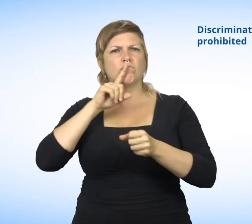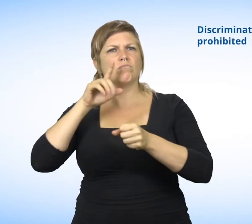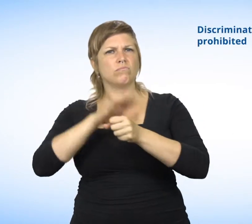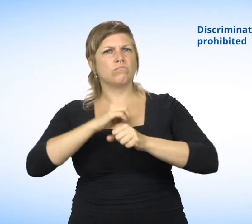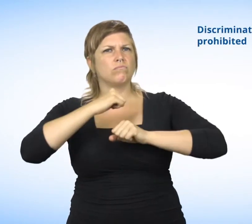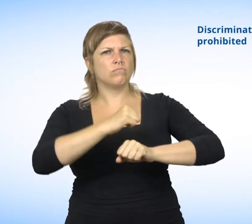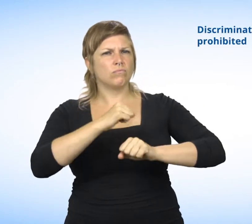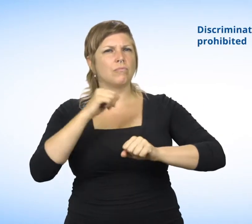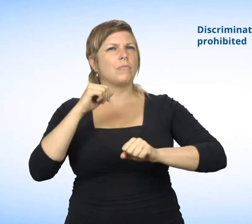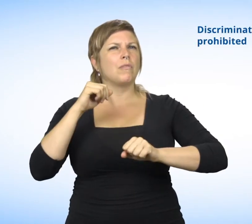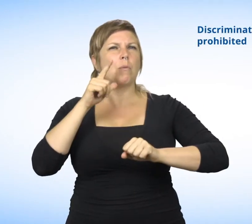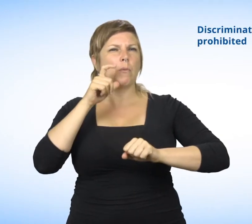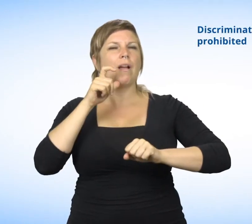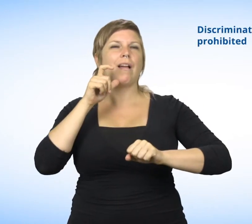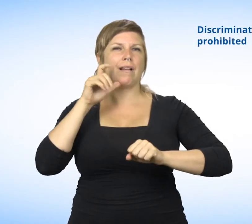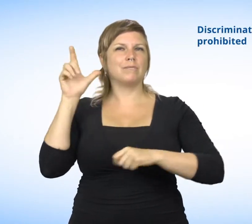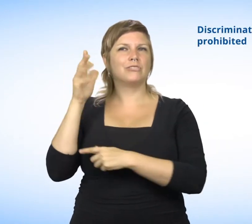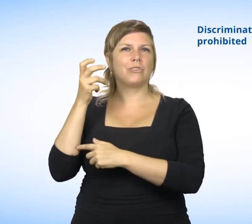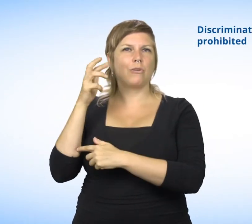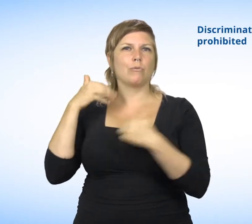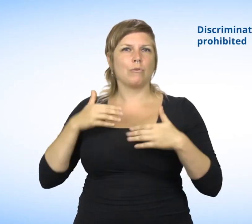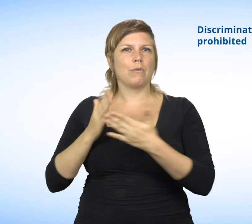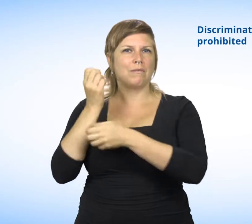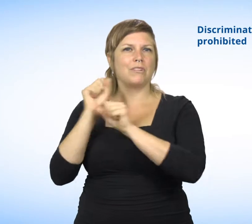This right is guaranteed under the Charter of Human Rights and Freedoms.